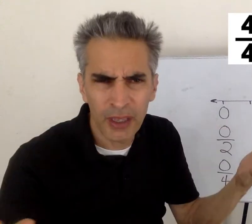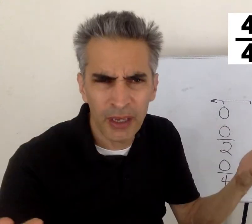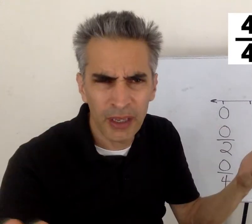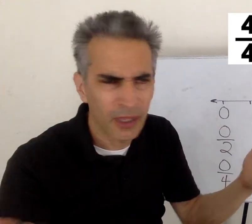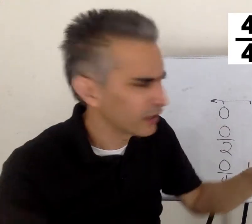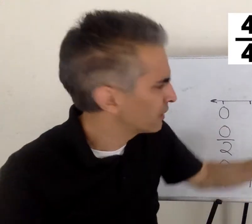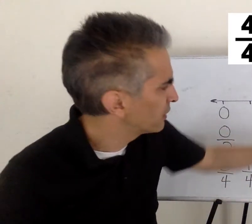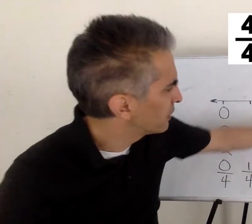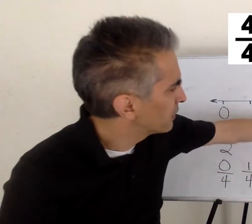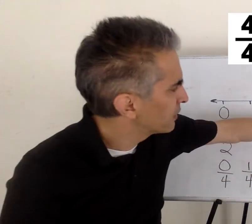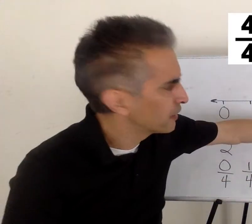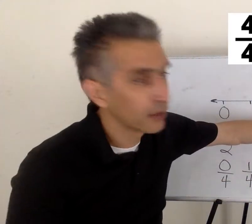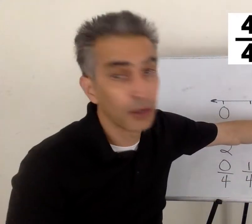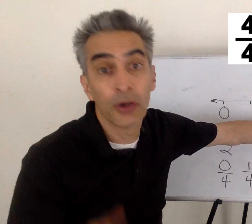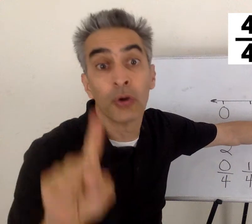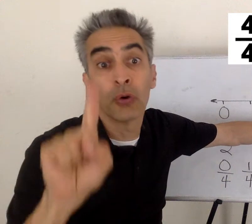one.